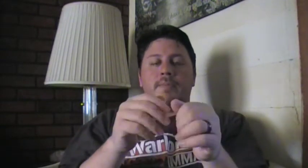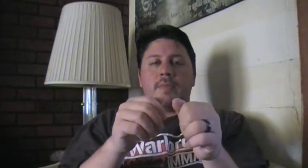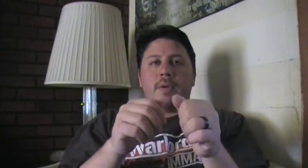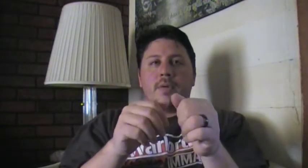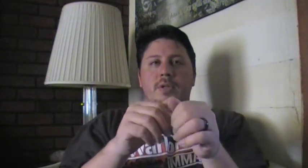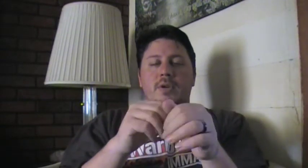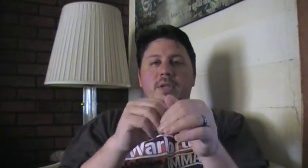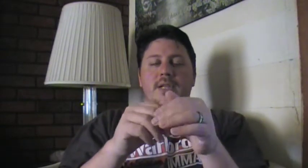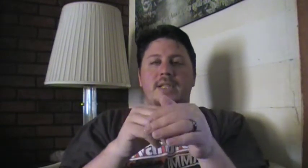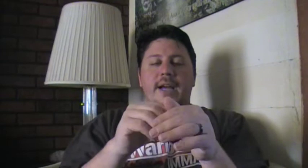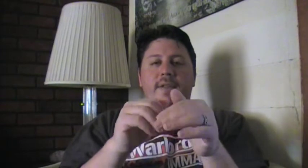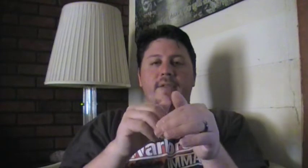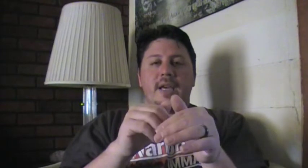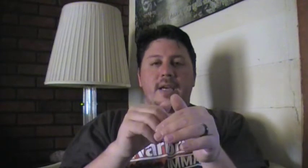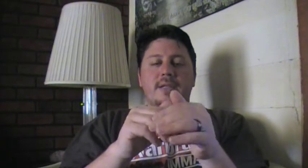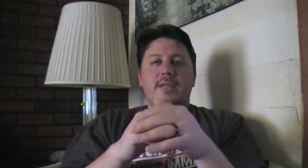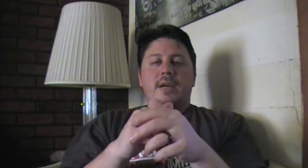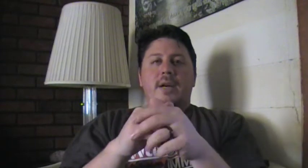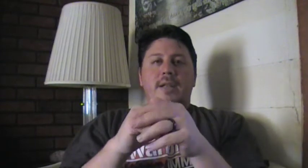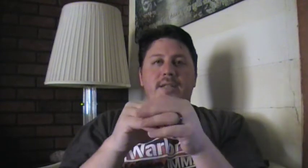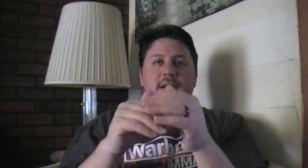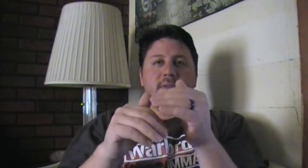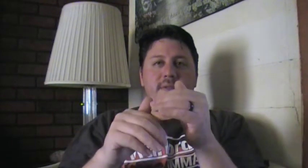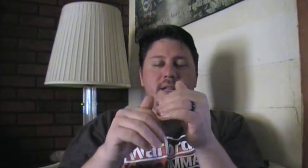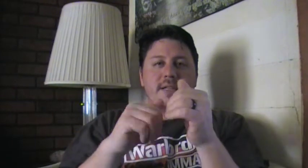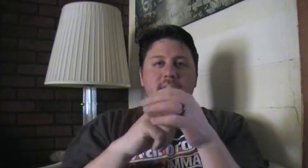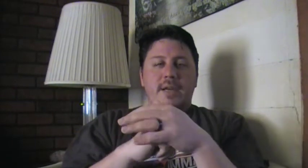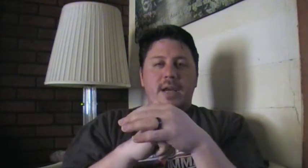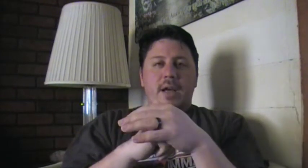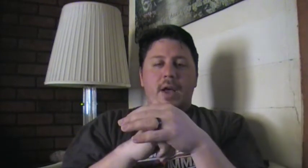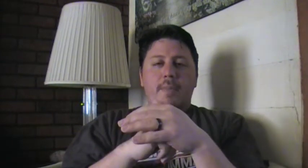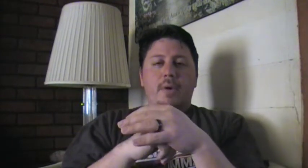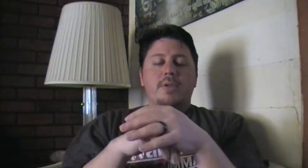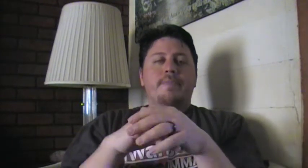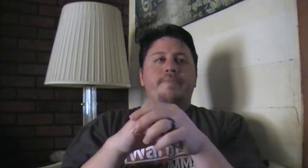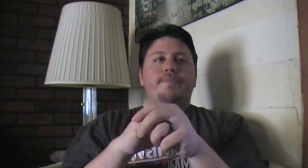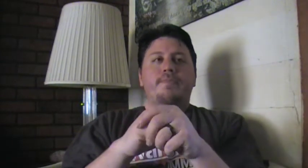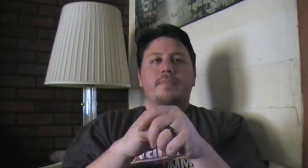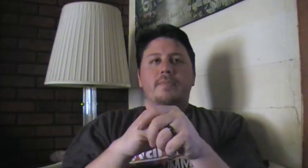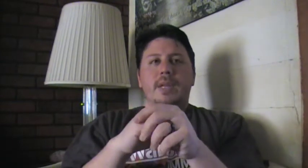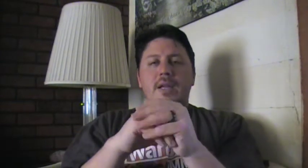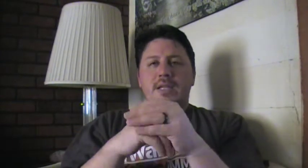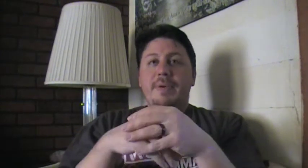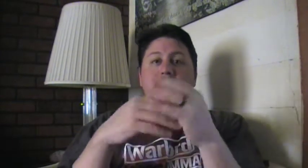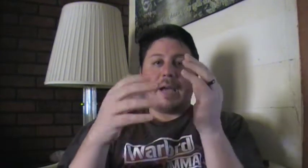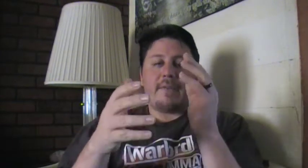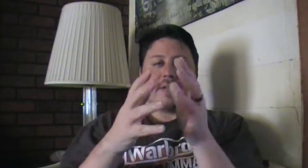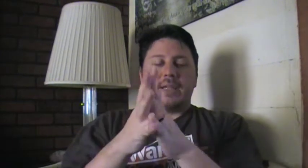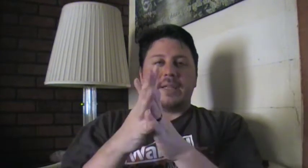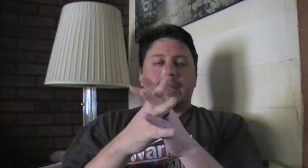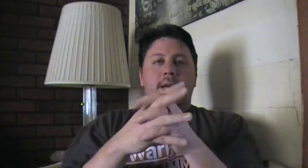So these style of kicks, these style of knees and elbows, spinning backfists, things like that.